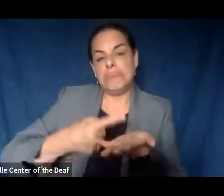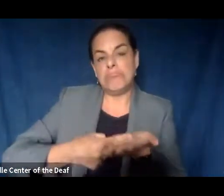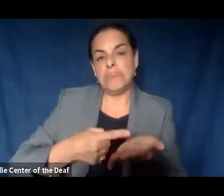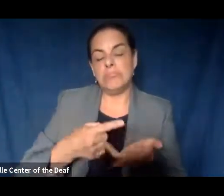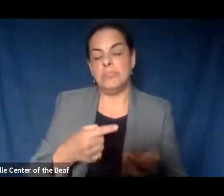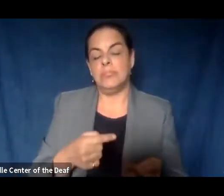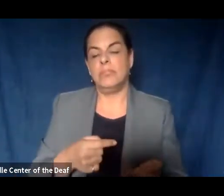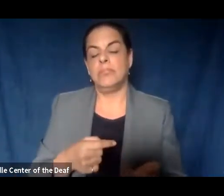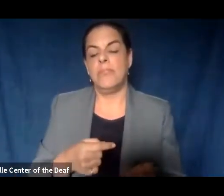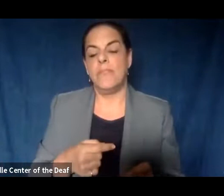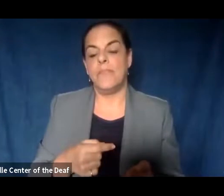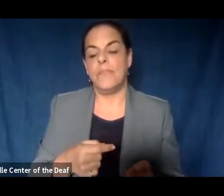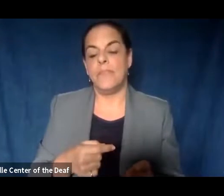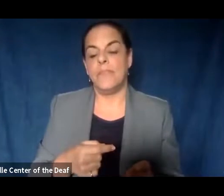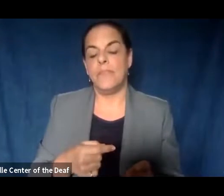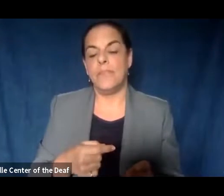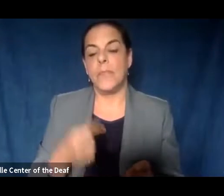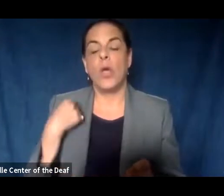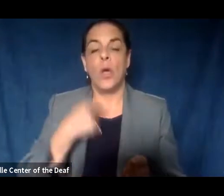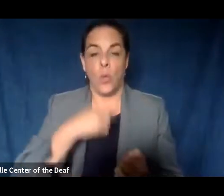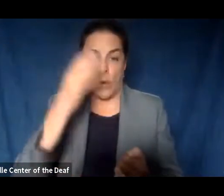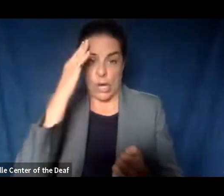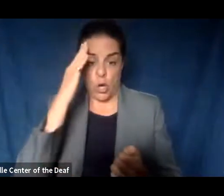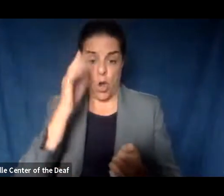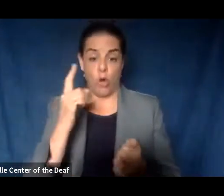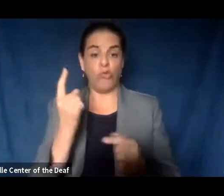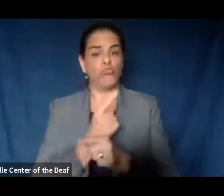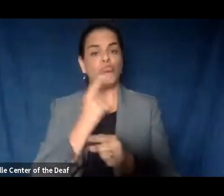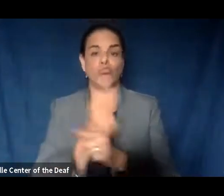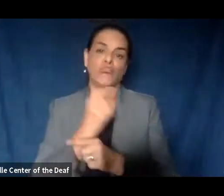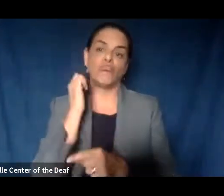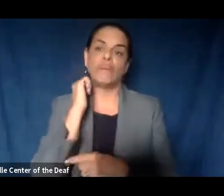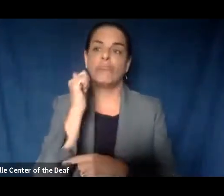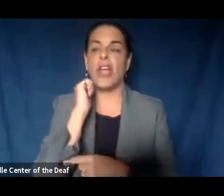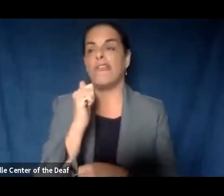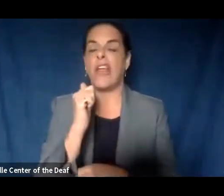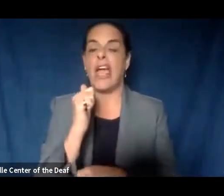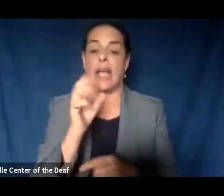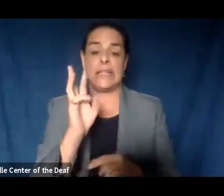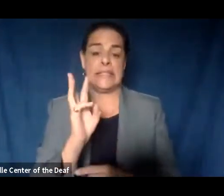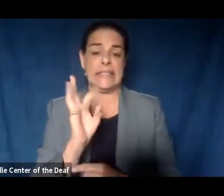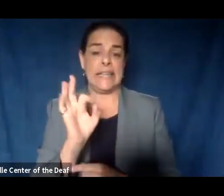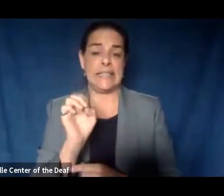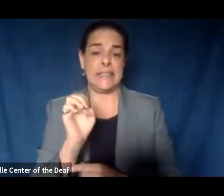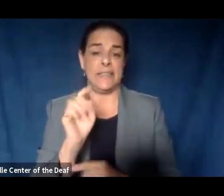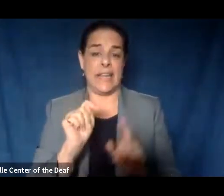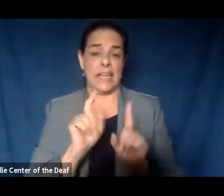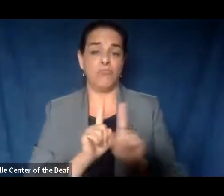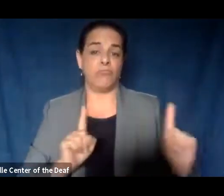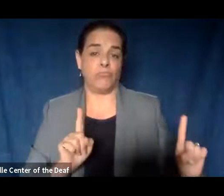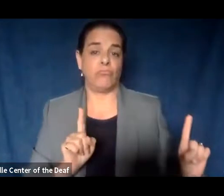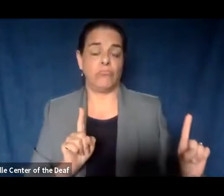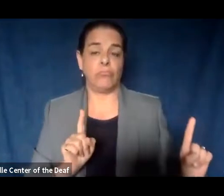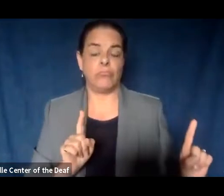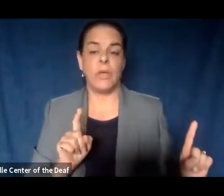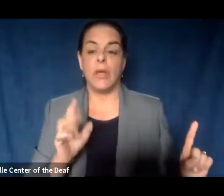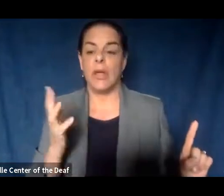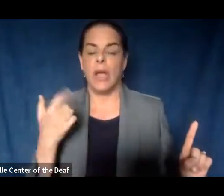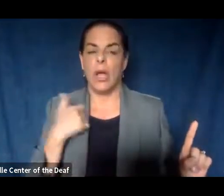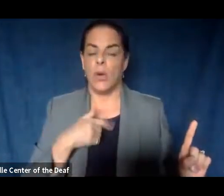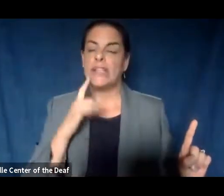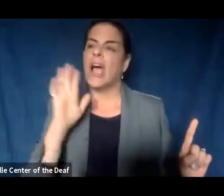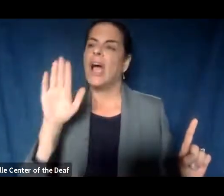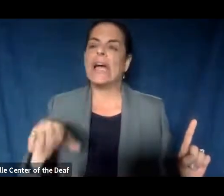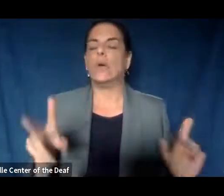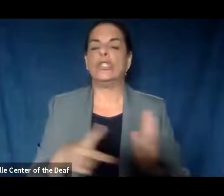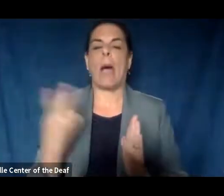looking at, we know the recommendation for regular everyday activities is six feet. We just said, let's double